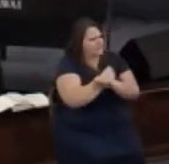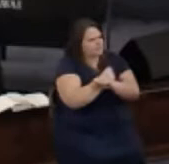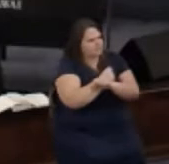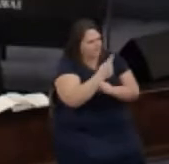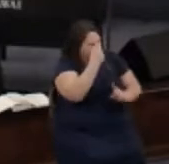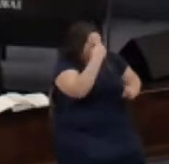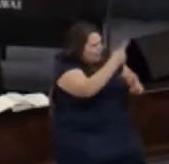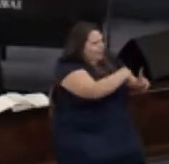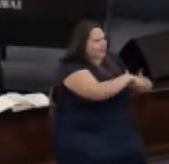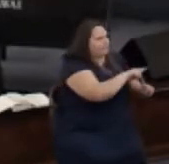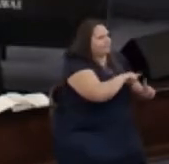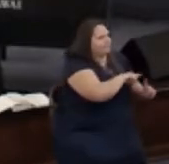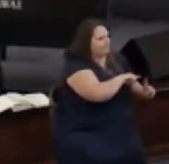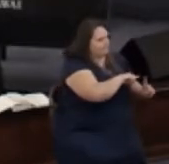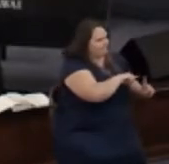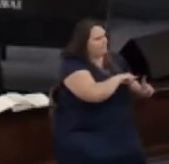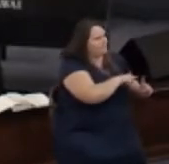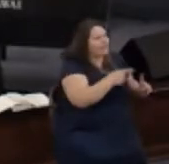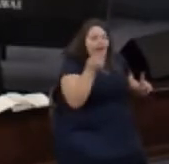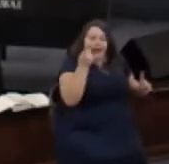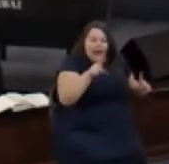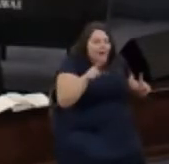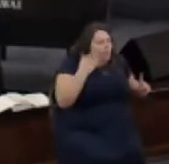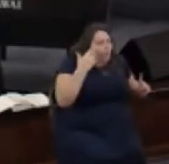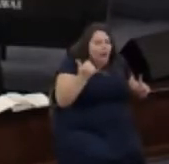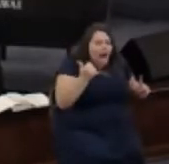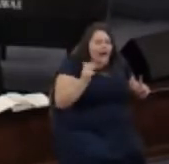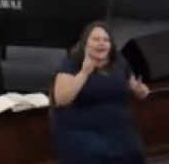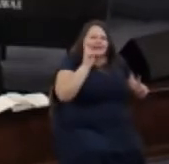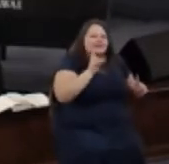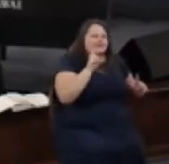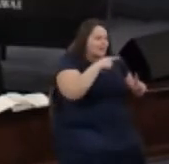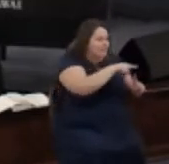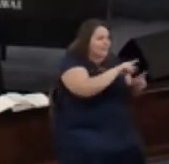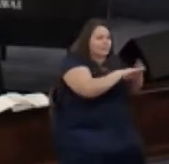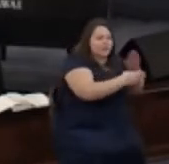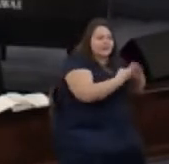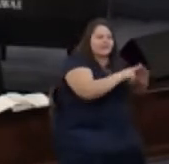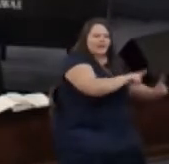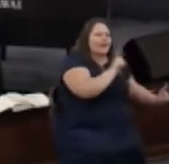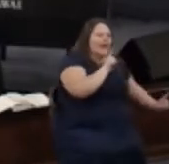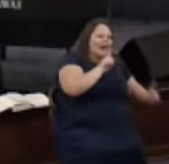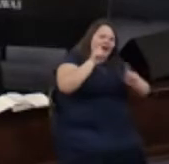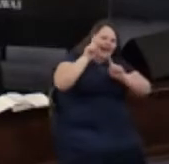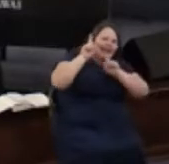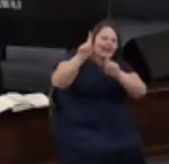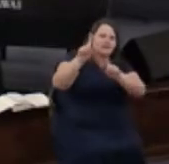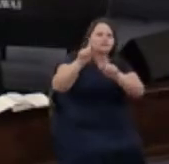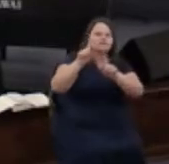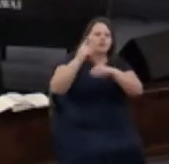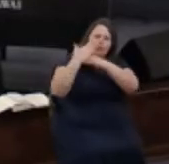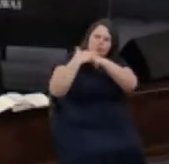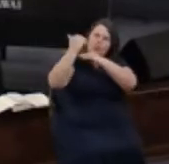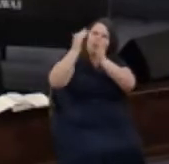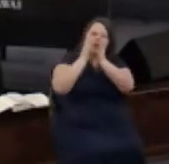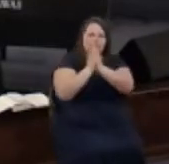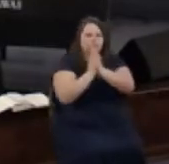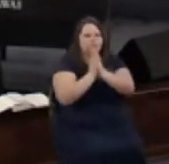it all happened because the people of Judah answered the call to prayer by their king